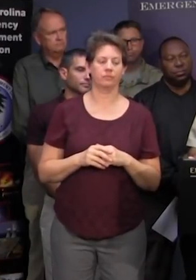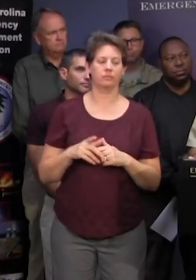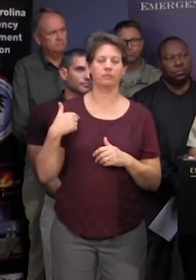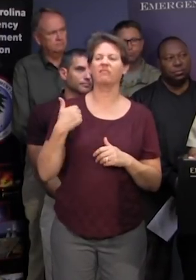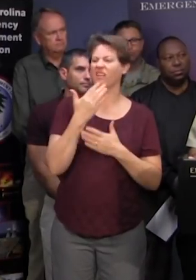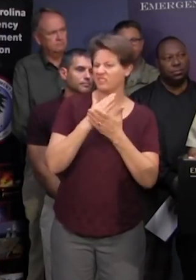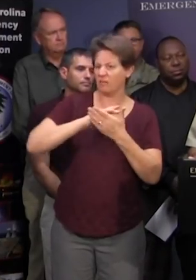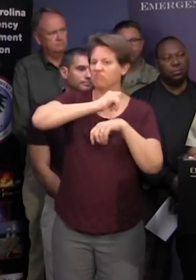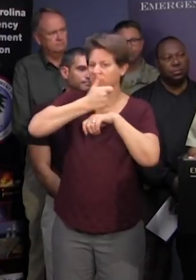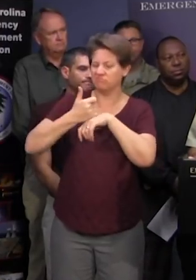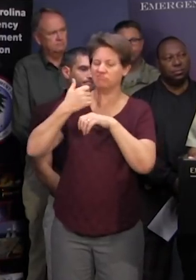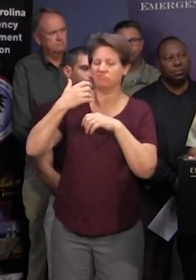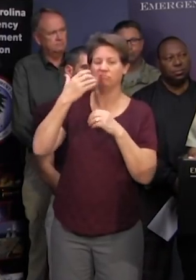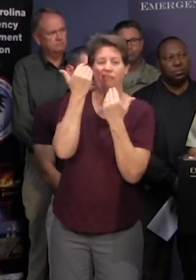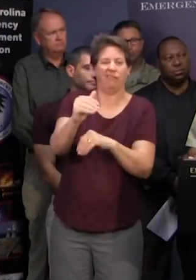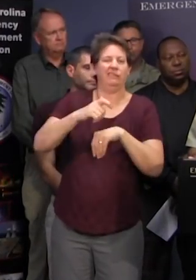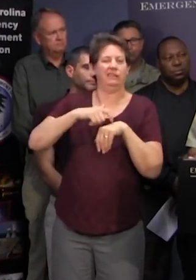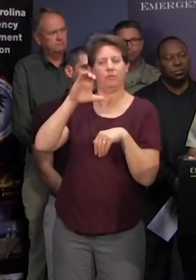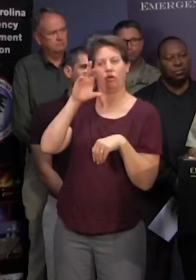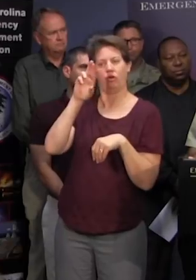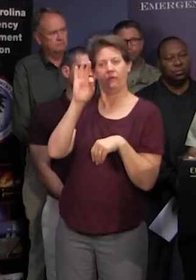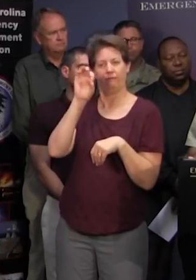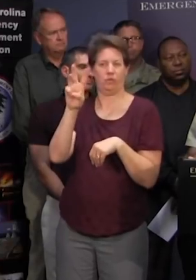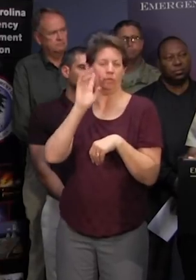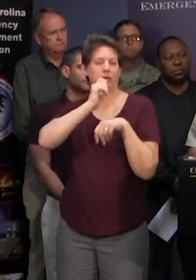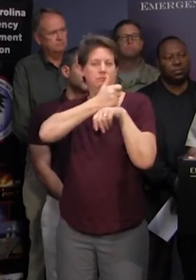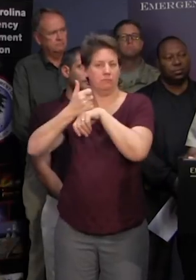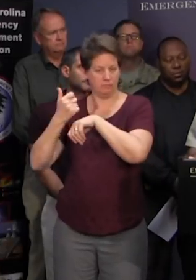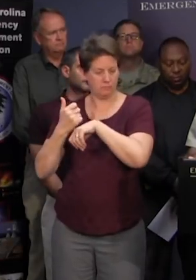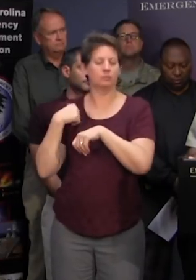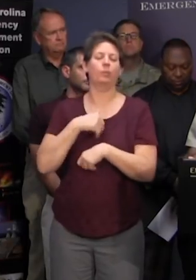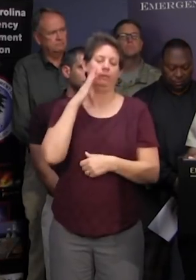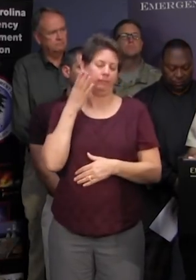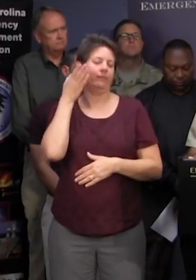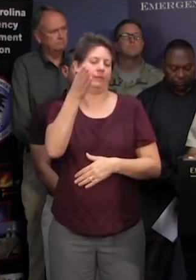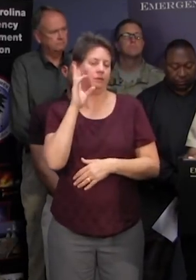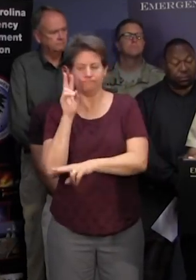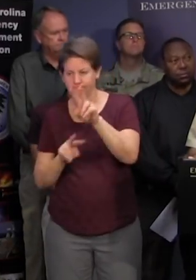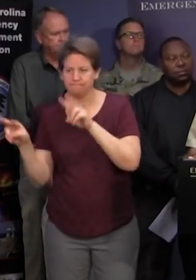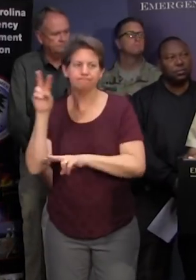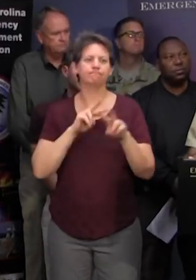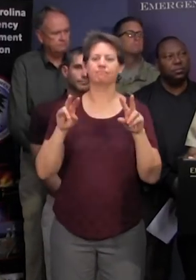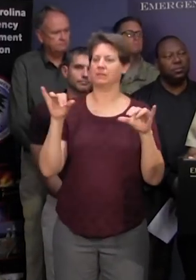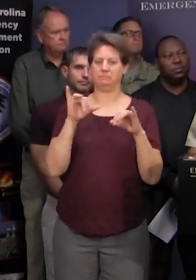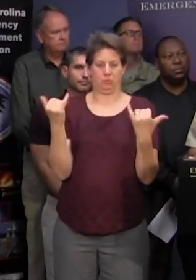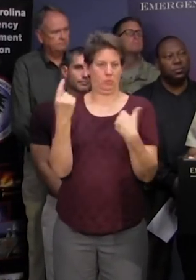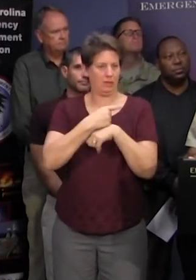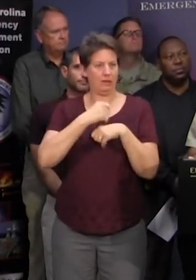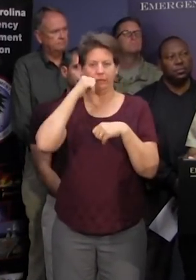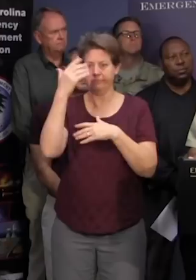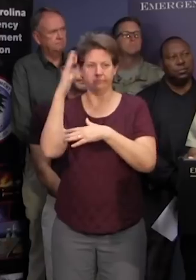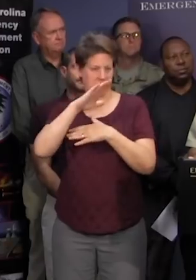curfews that have been put in place by local jurisdictions and we will be out there patrolling as we are now today uh